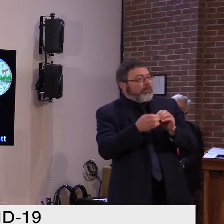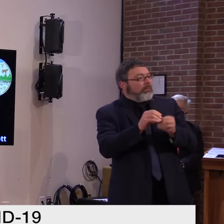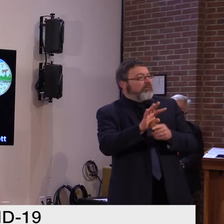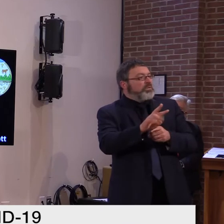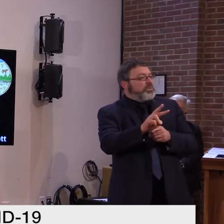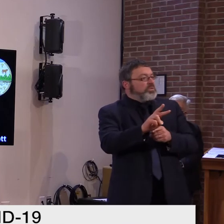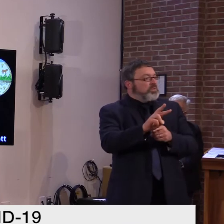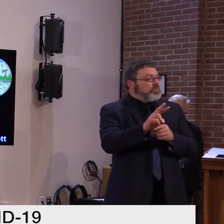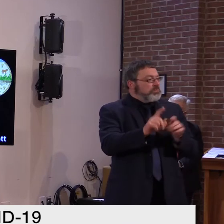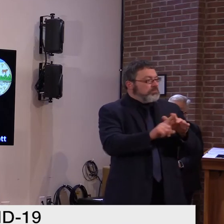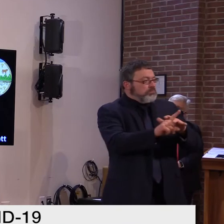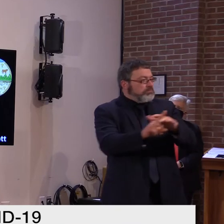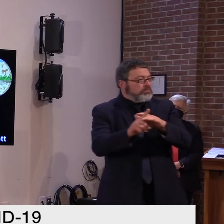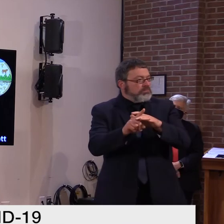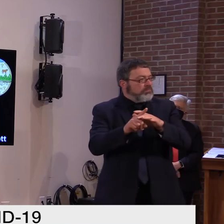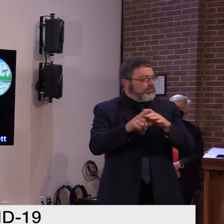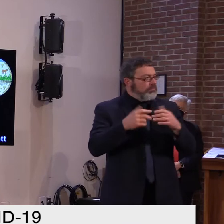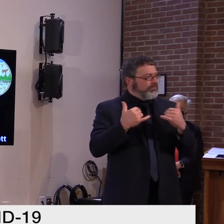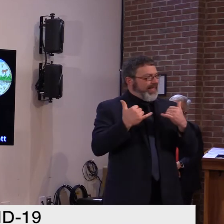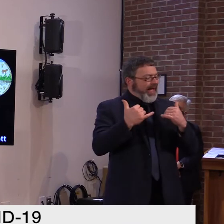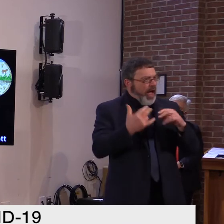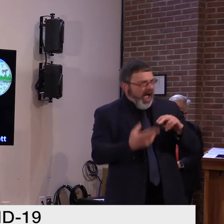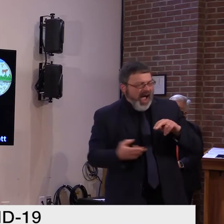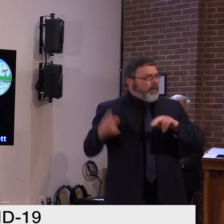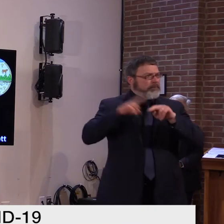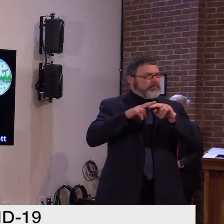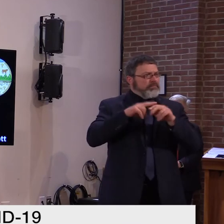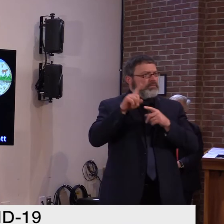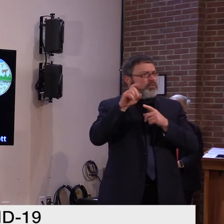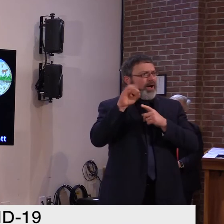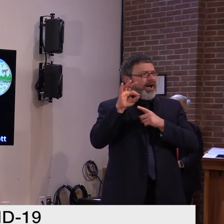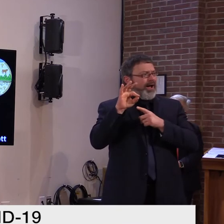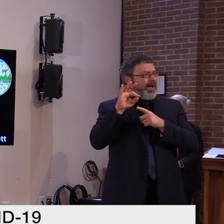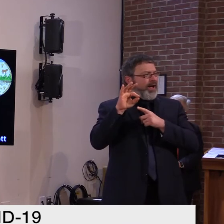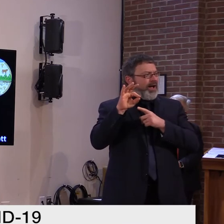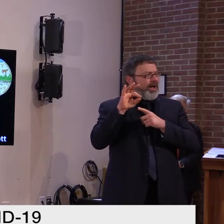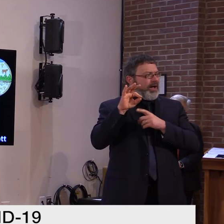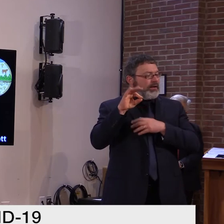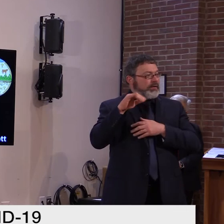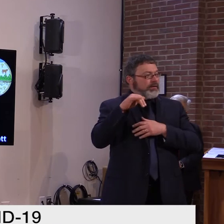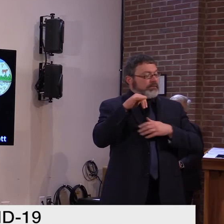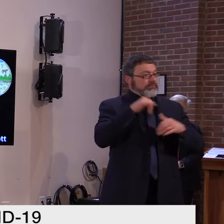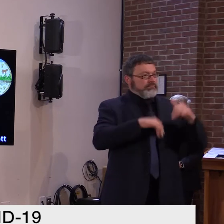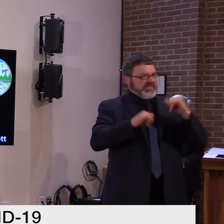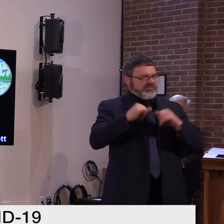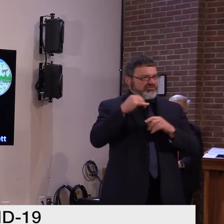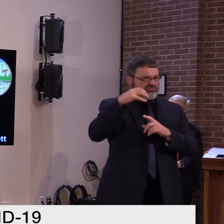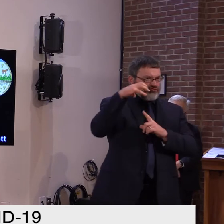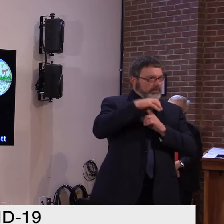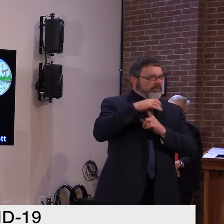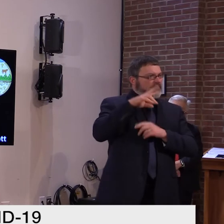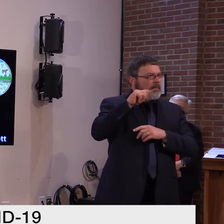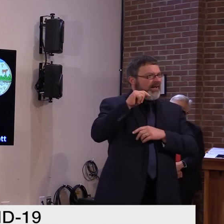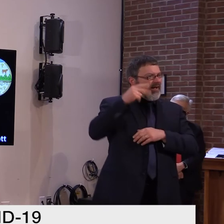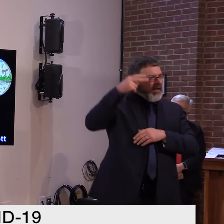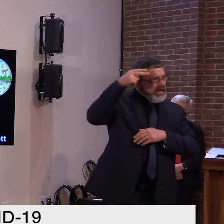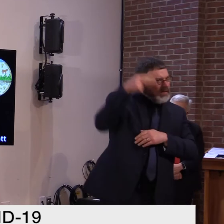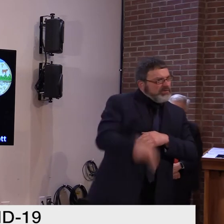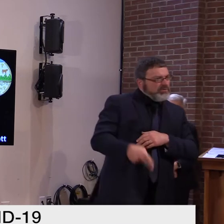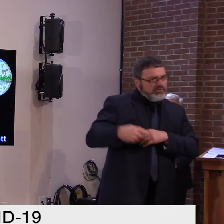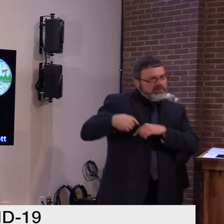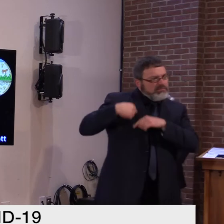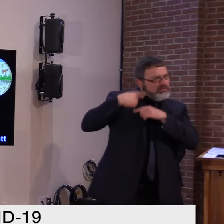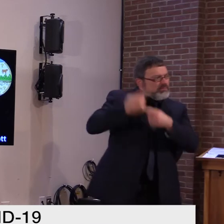109, hitting new highs of the pandemic in Vermont. Last evening, there were additional 84